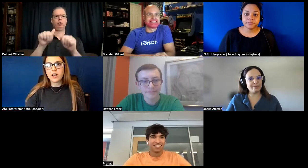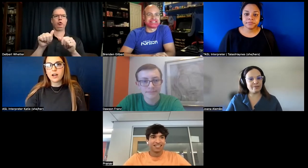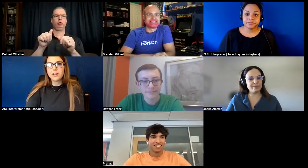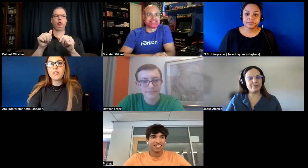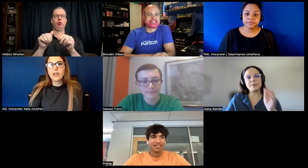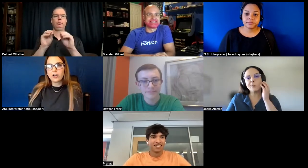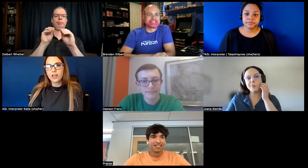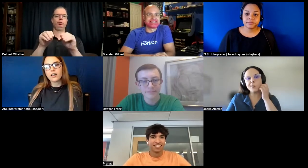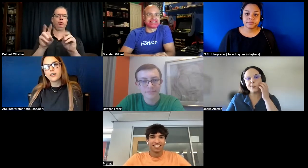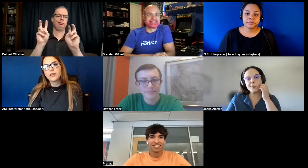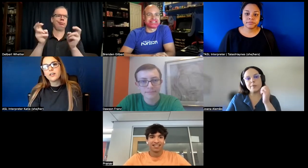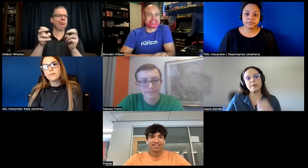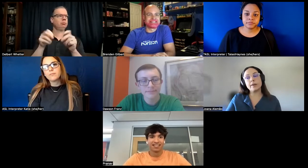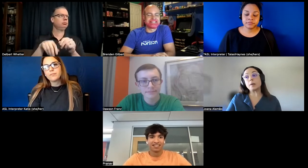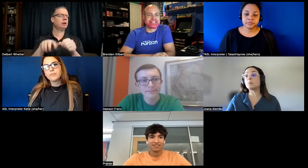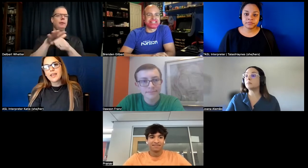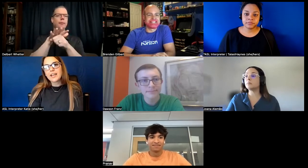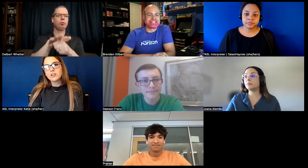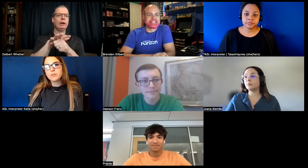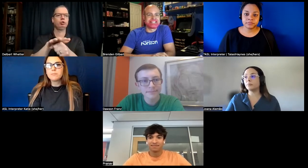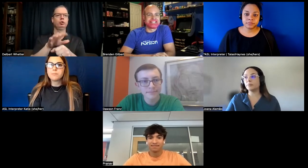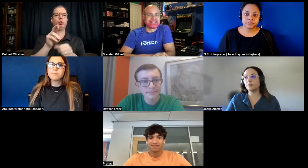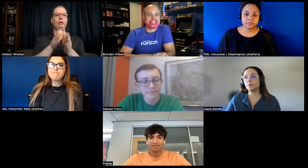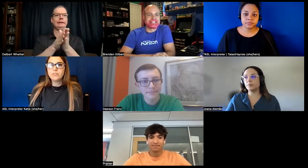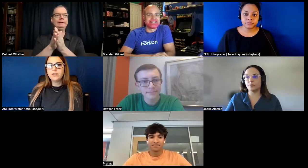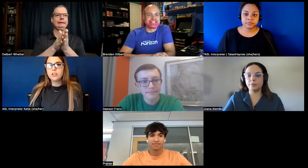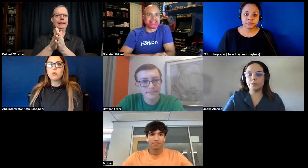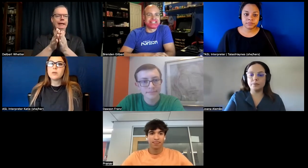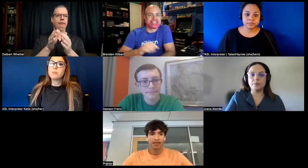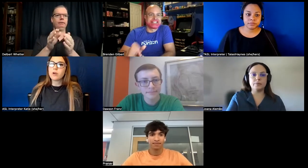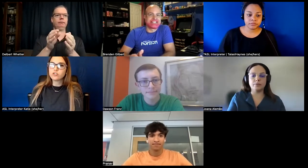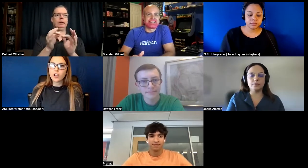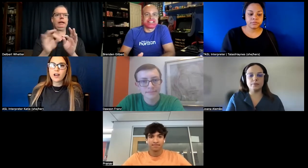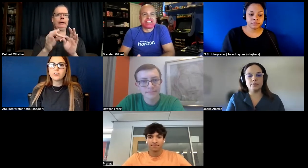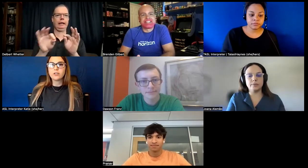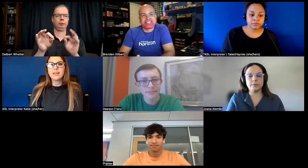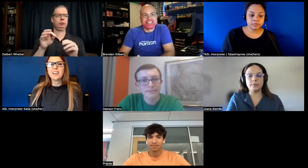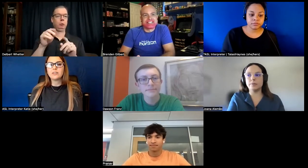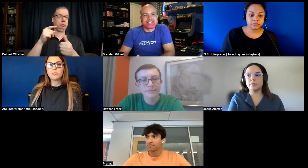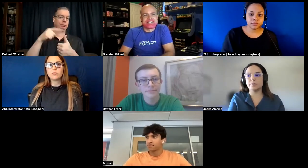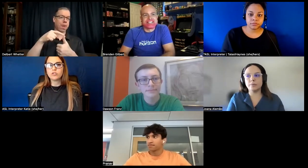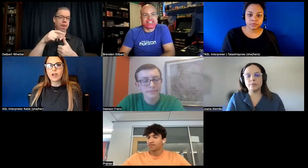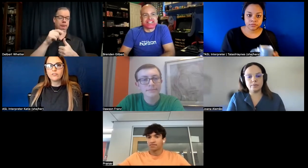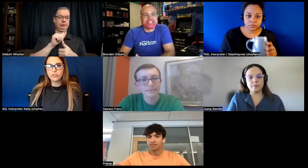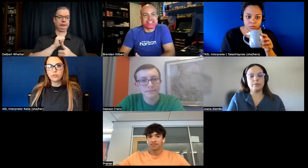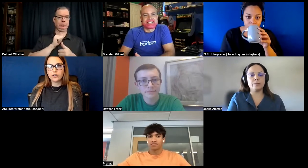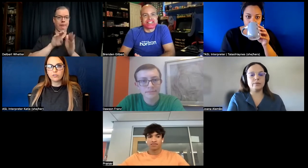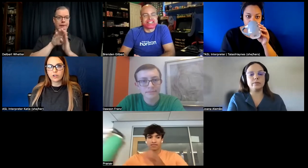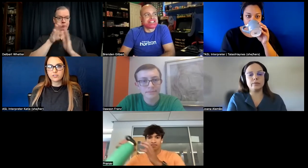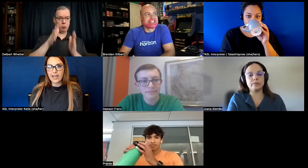um another area that could be you know we could put pressure on or add a little bit more drive to in regards to